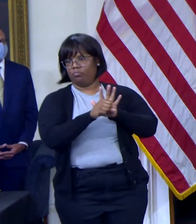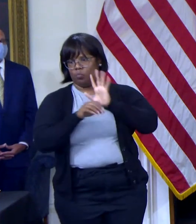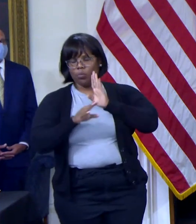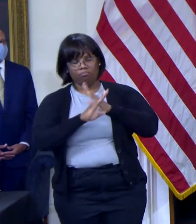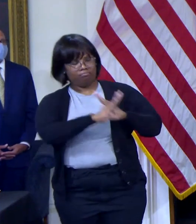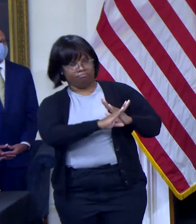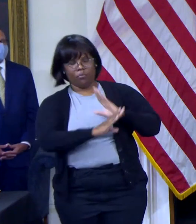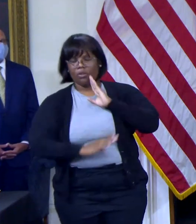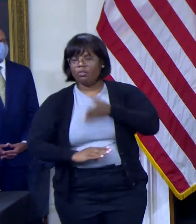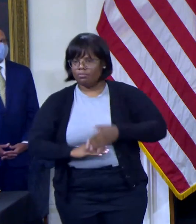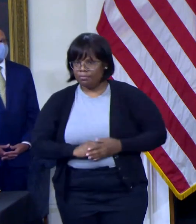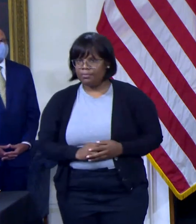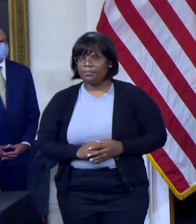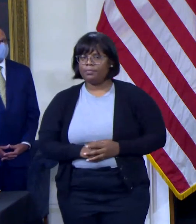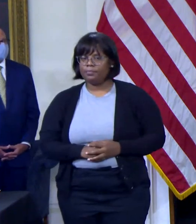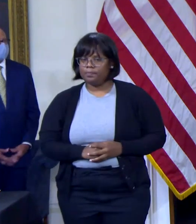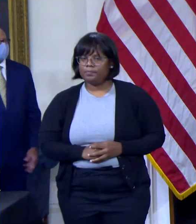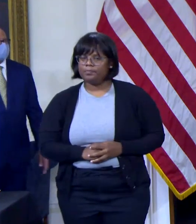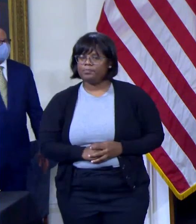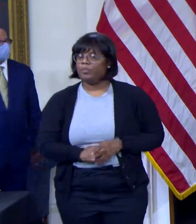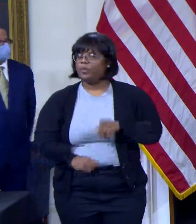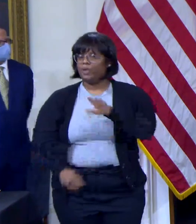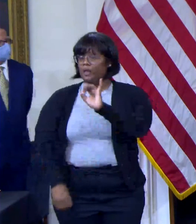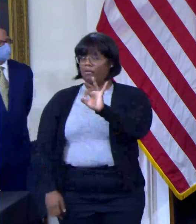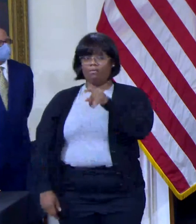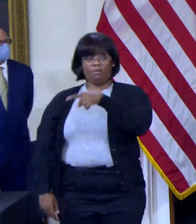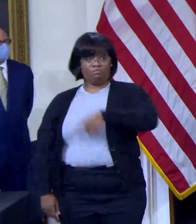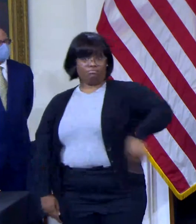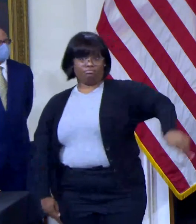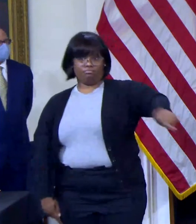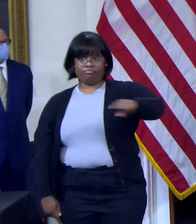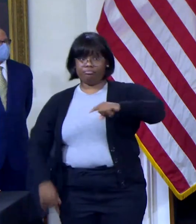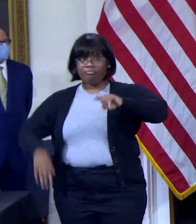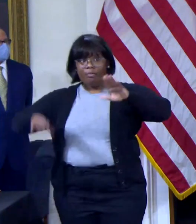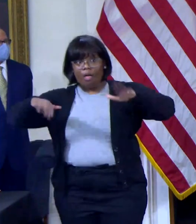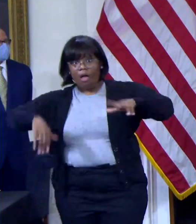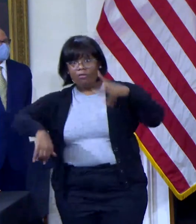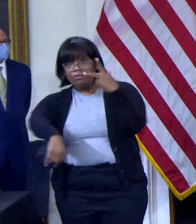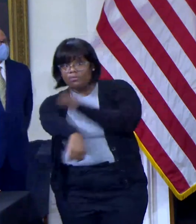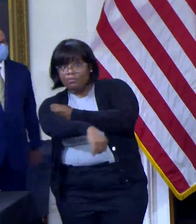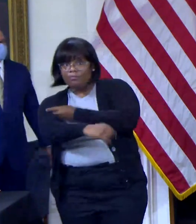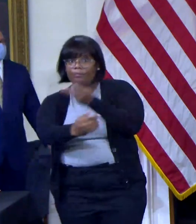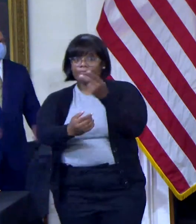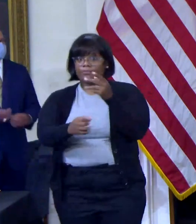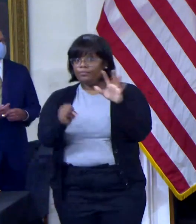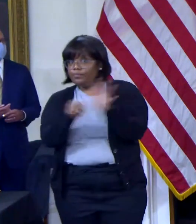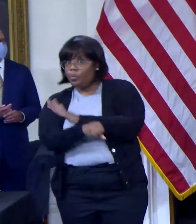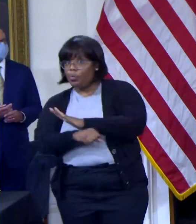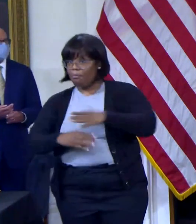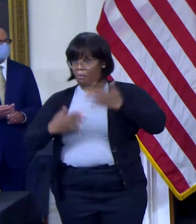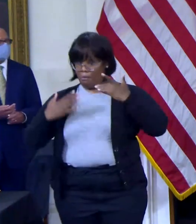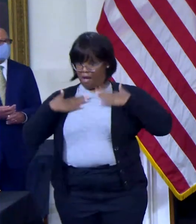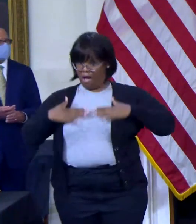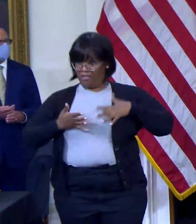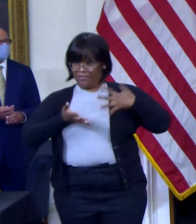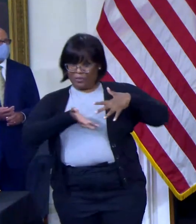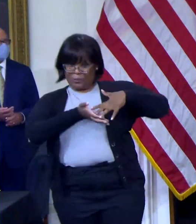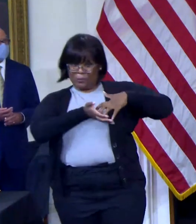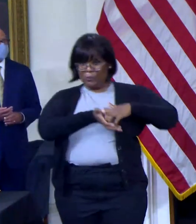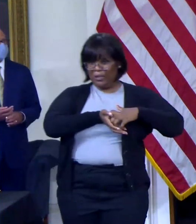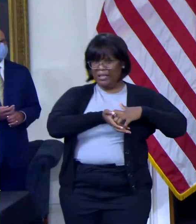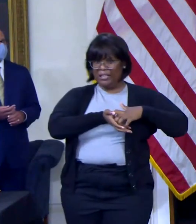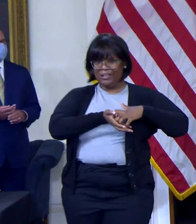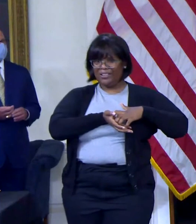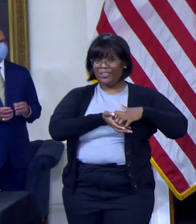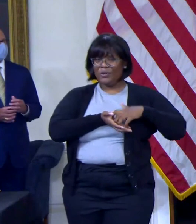the action item here is if you're not fully vaccinated or have an immune compromise, and you know that you've had an exposure or